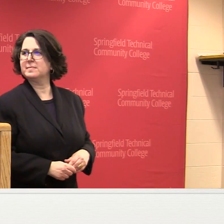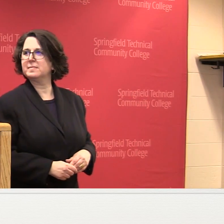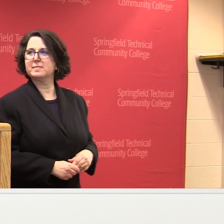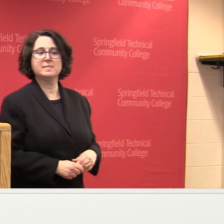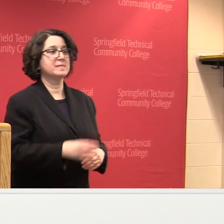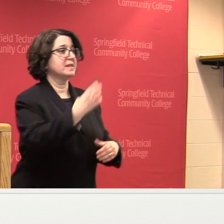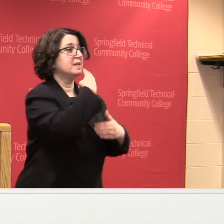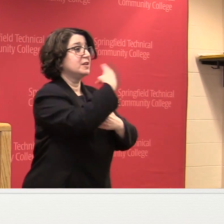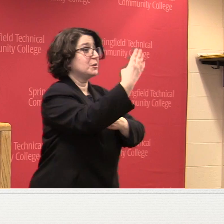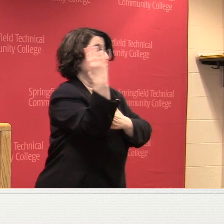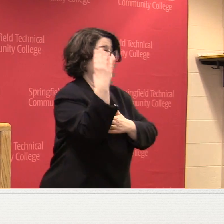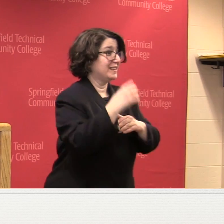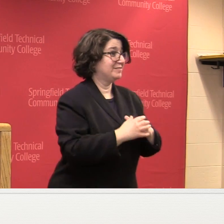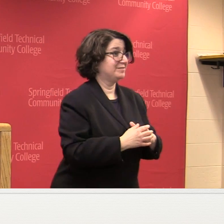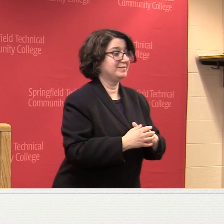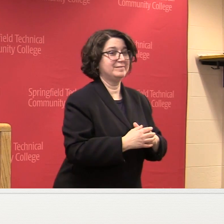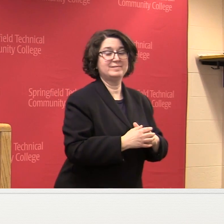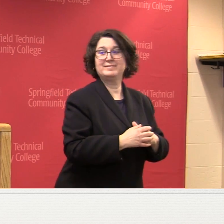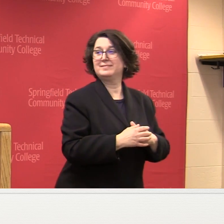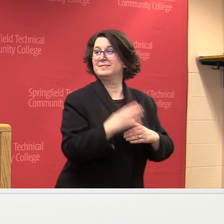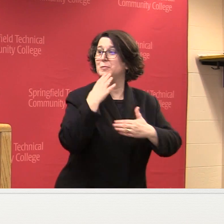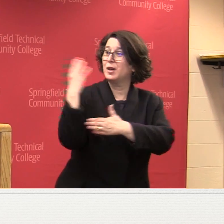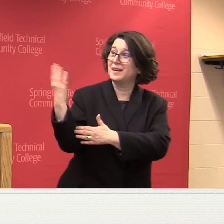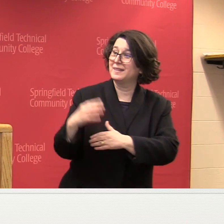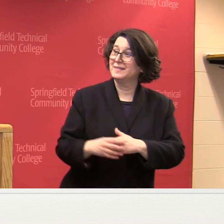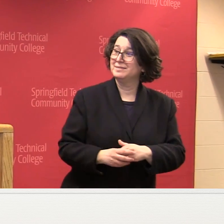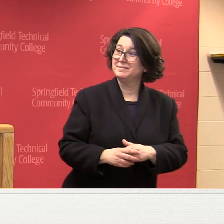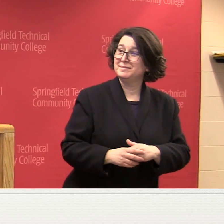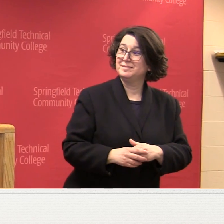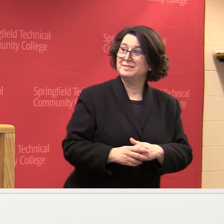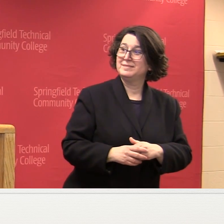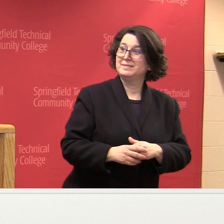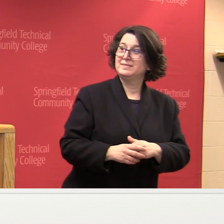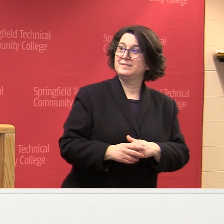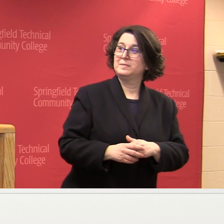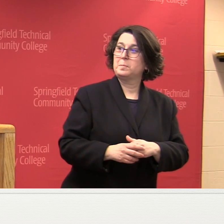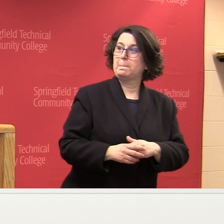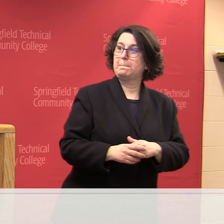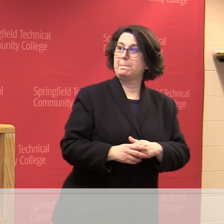Good morning, everybody. Good morning. Good morning.